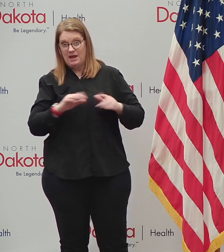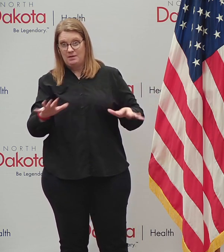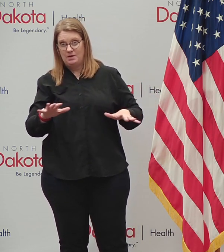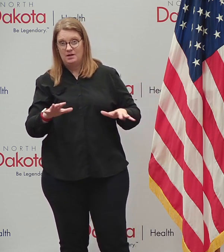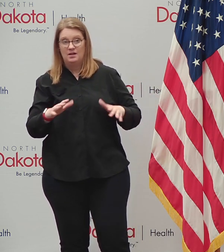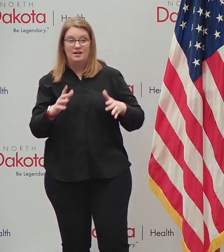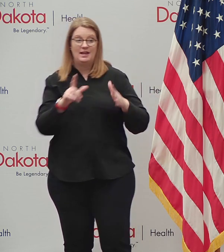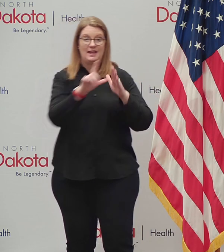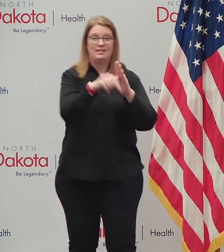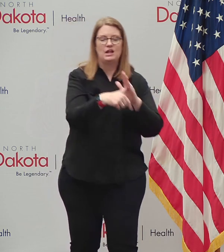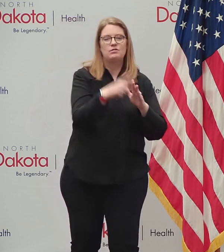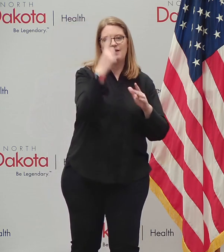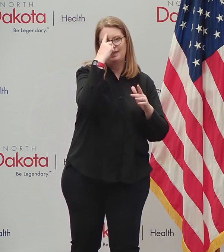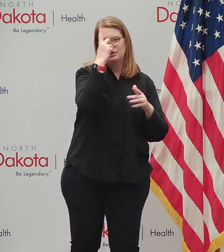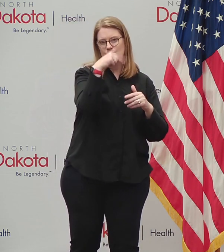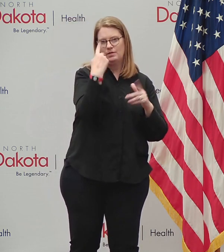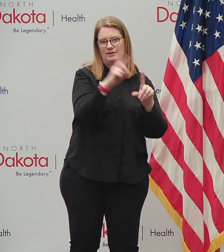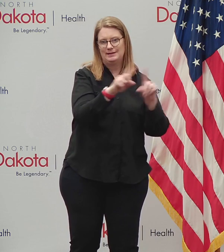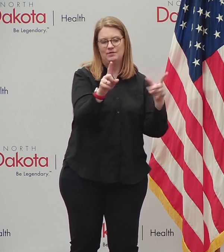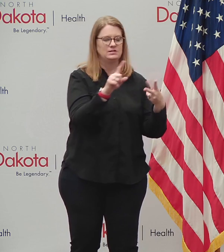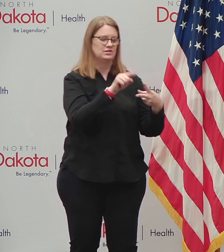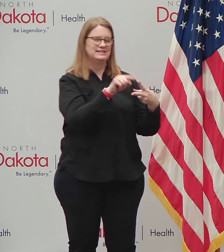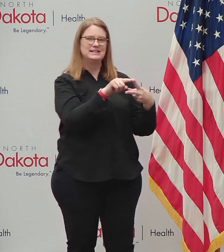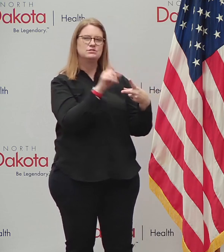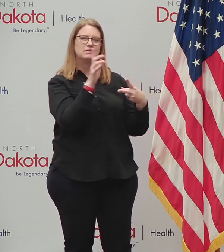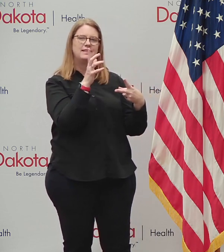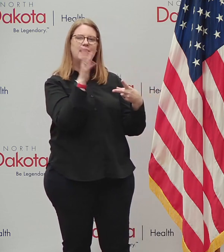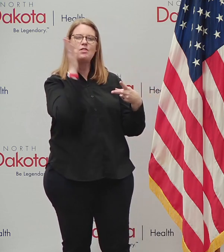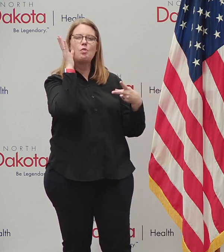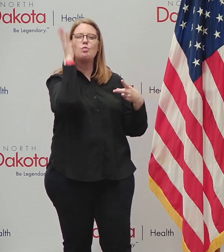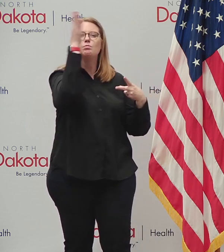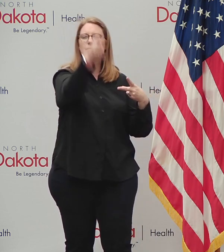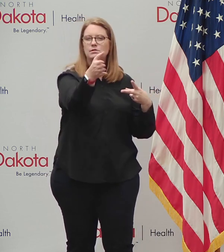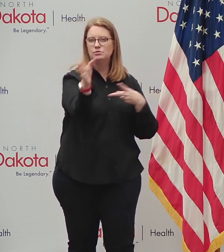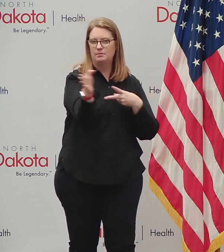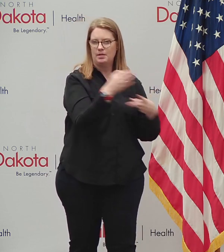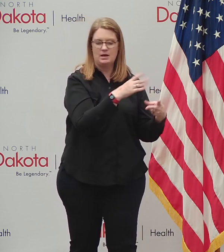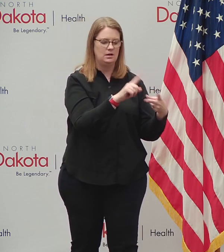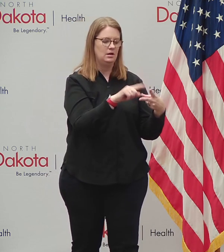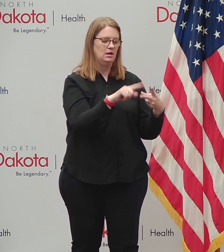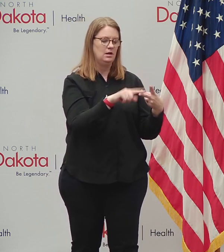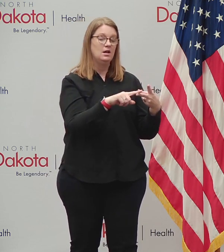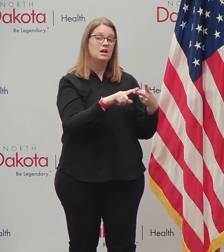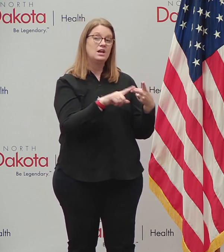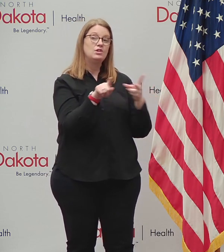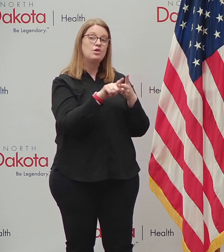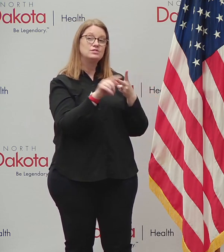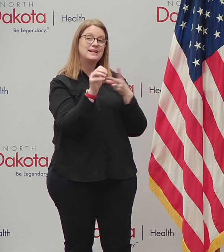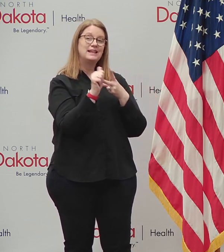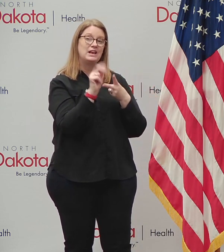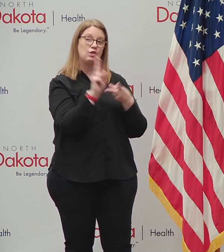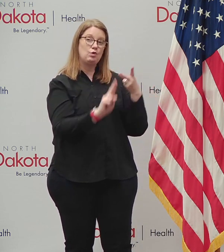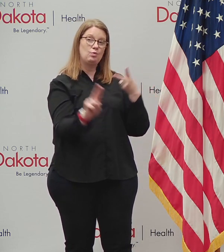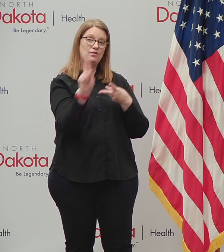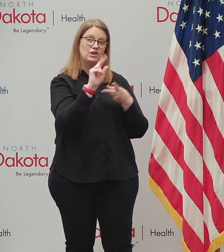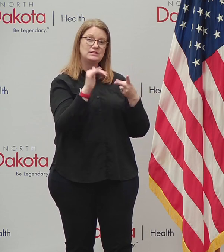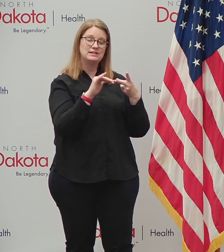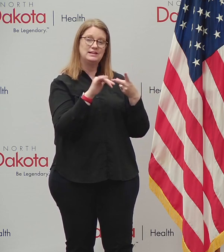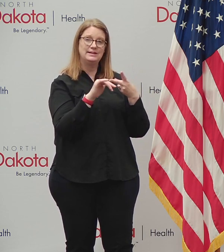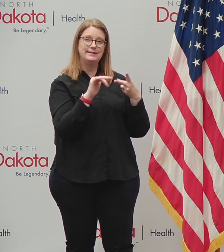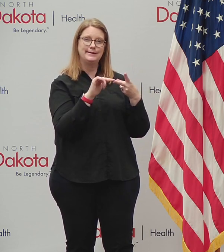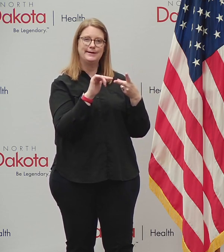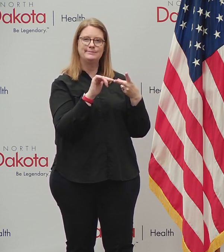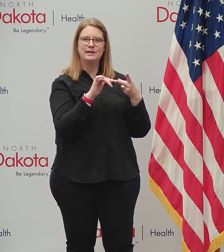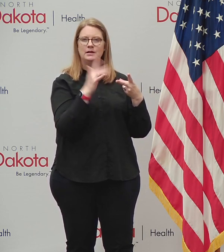so much. And he's working on that long-term strategy piece. He's also leading the, the university level of the, of the sort of these,